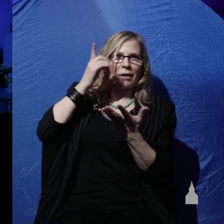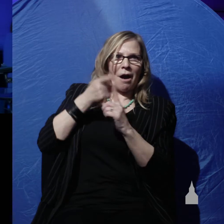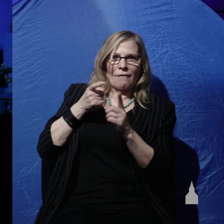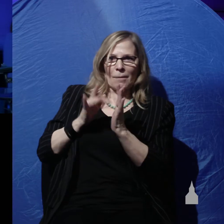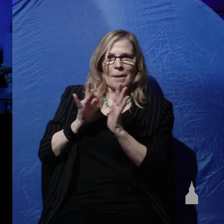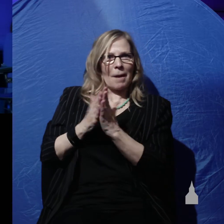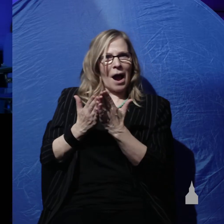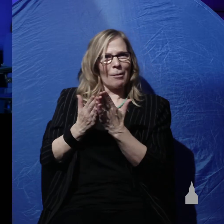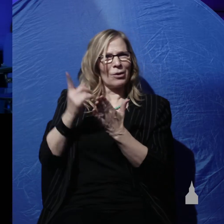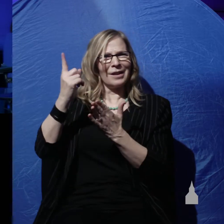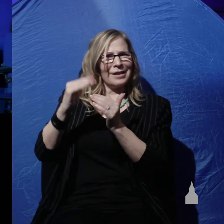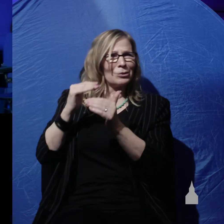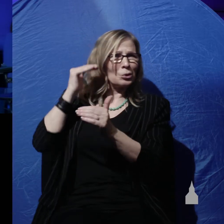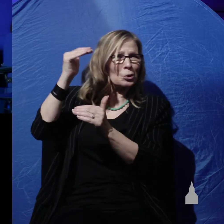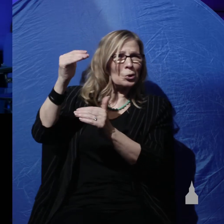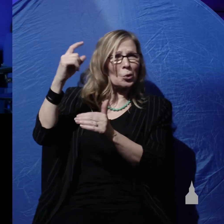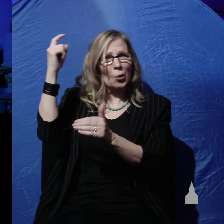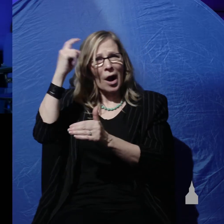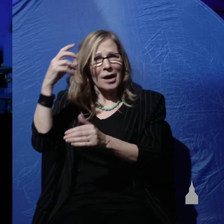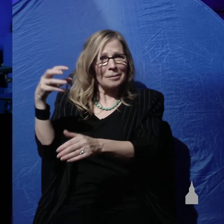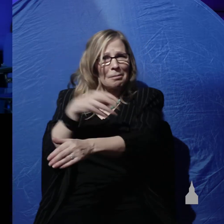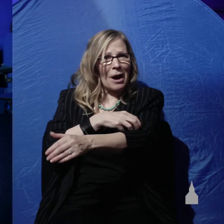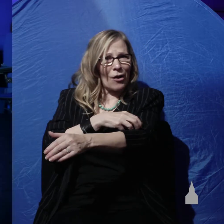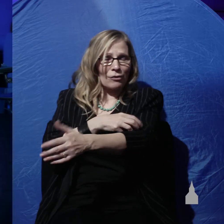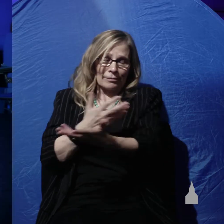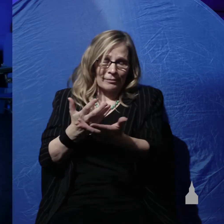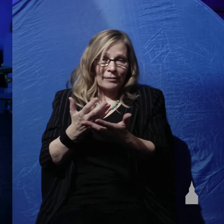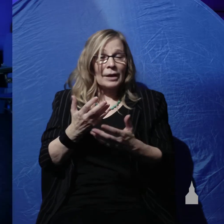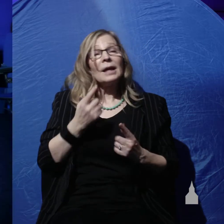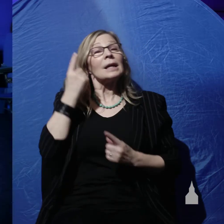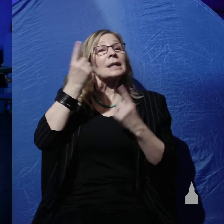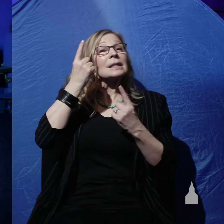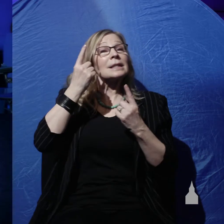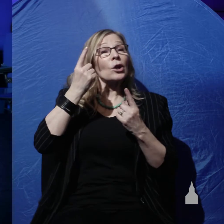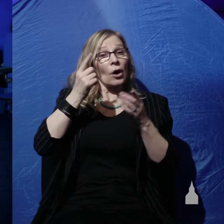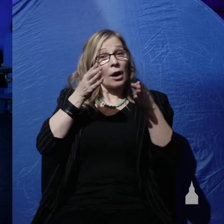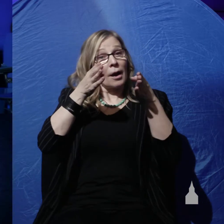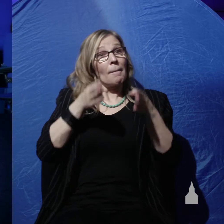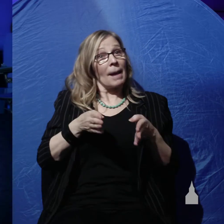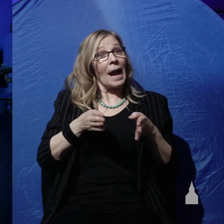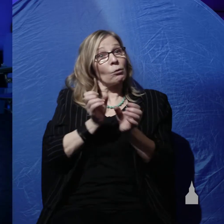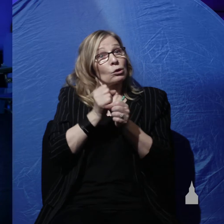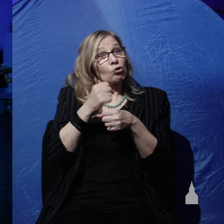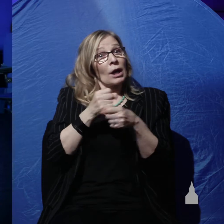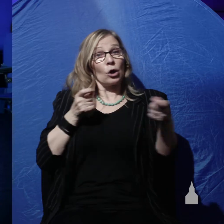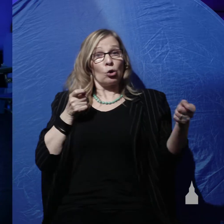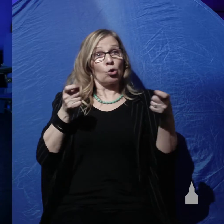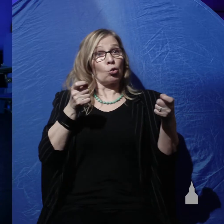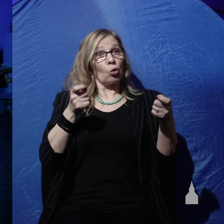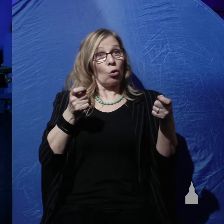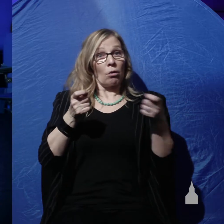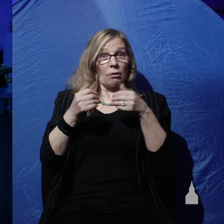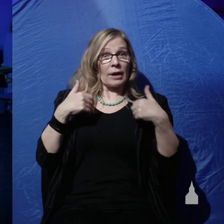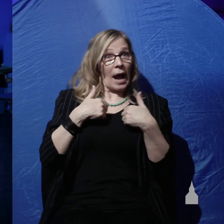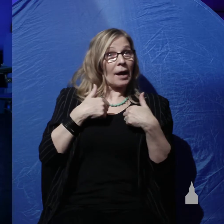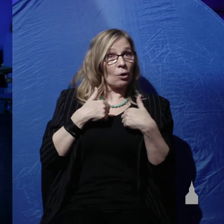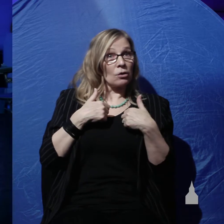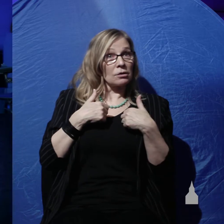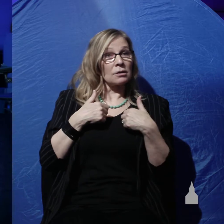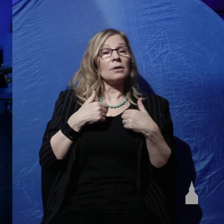wrong. But then consider that man was created to rule over the animals. Genesis 1, 28, God blessed them and said